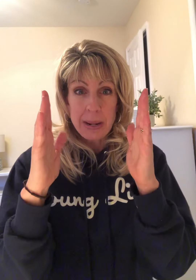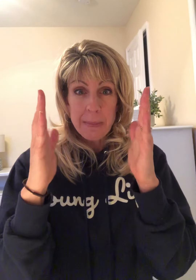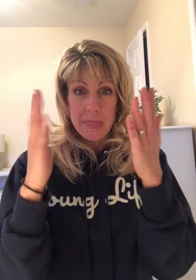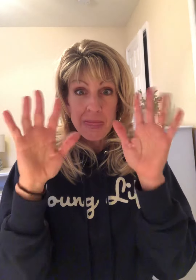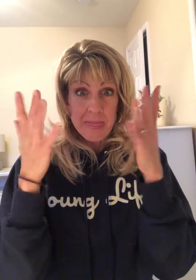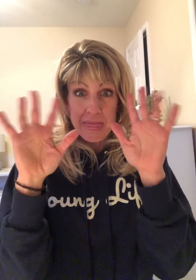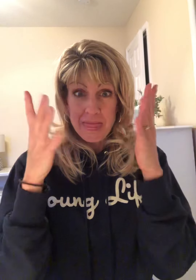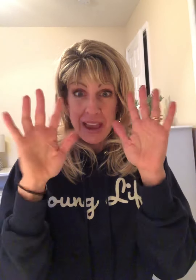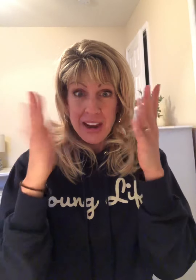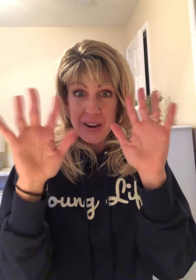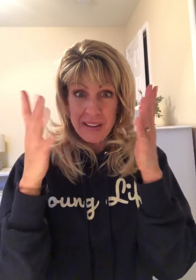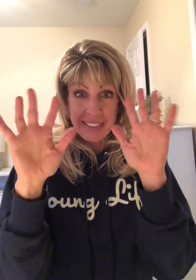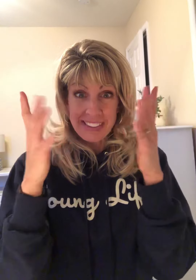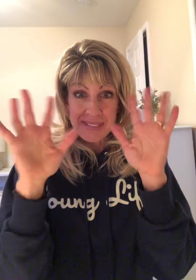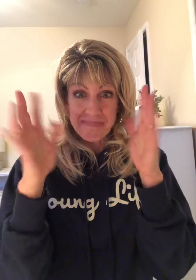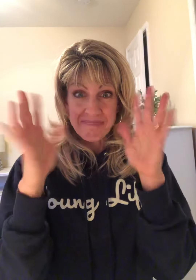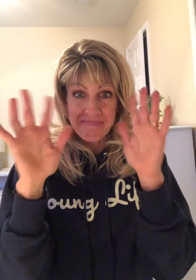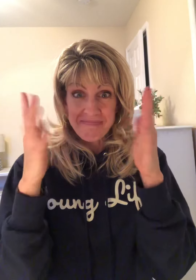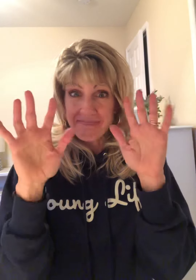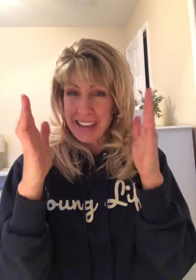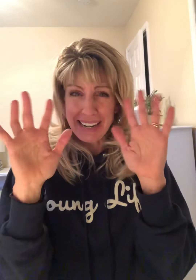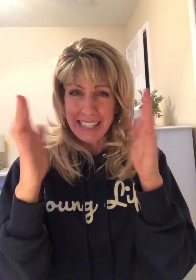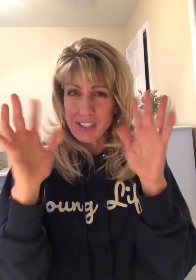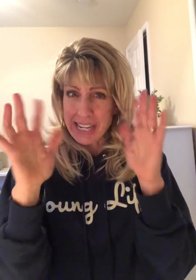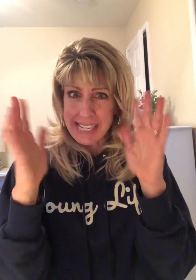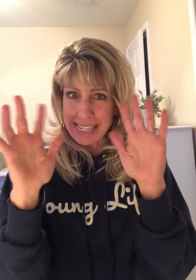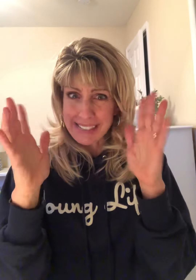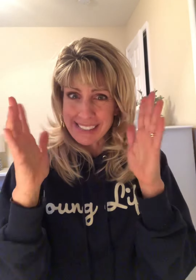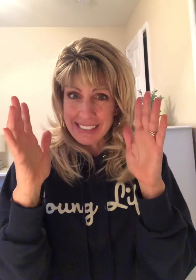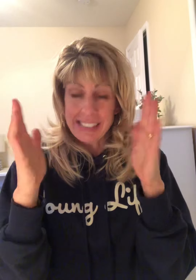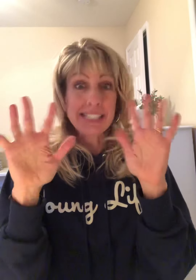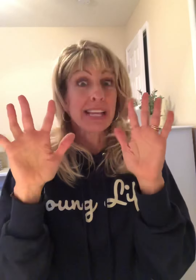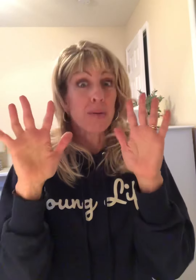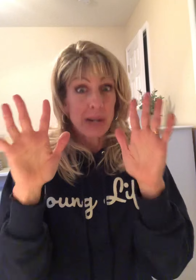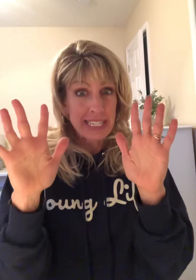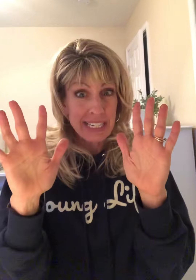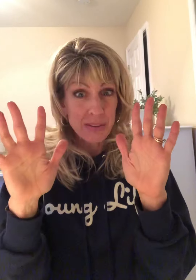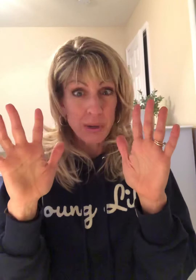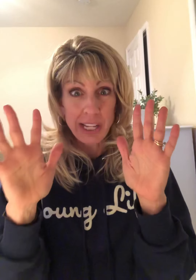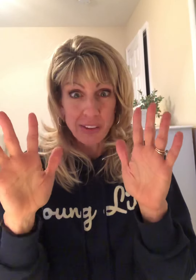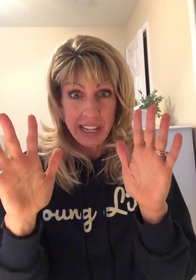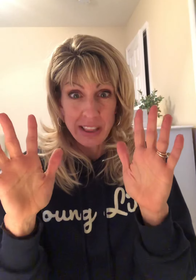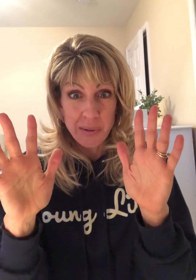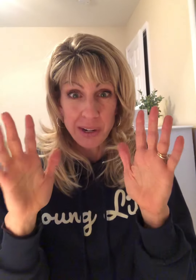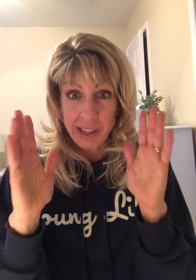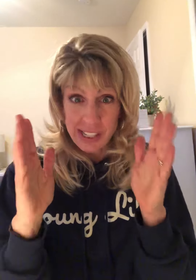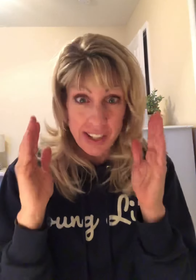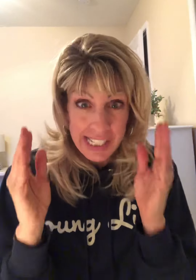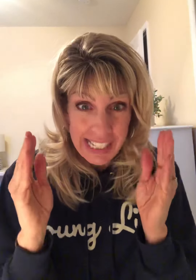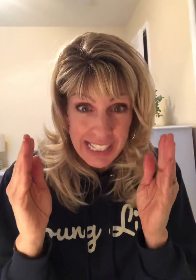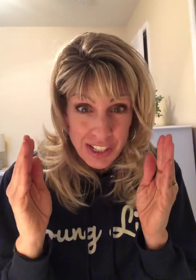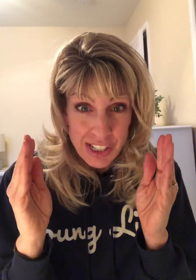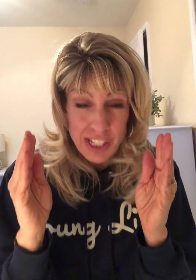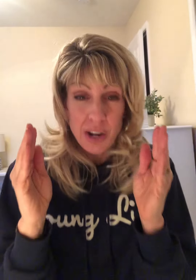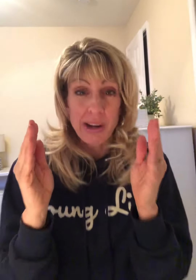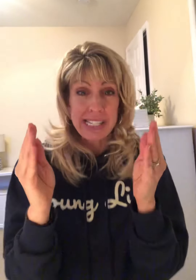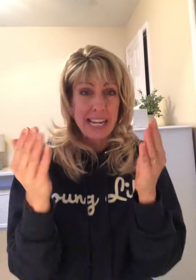and you go like this, kind of like jazz hands. This is like what I did when I looked out the window and I saw six inches of snow. I said,